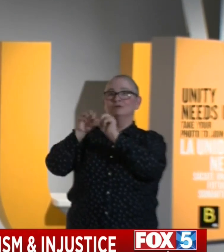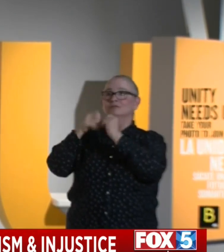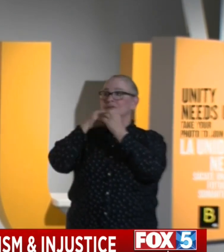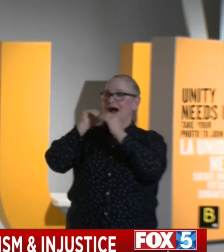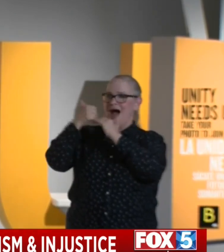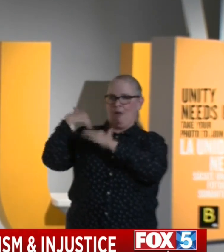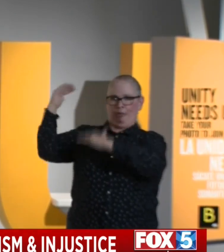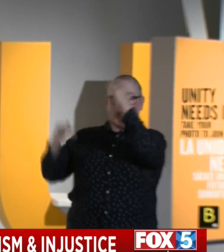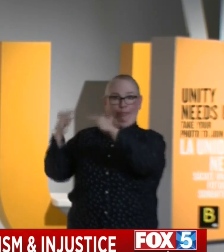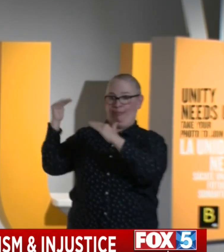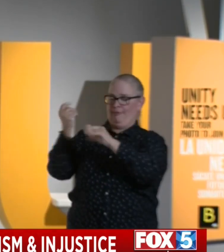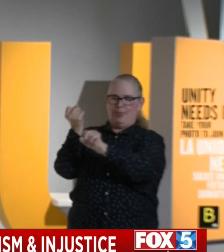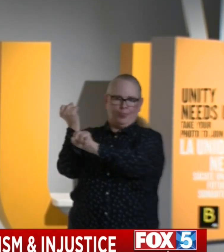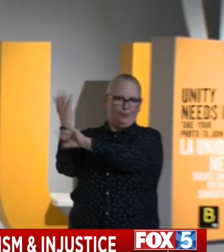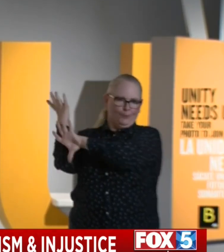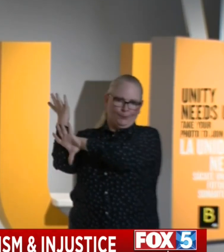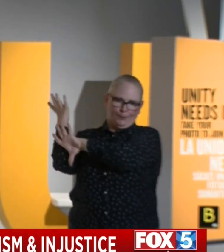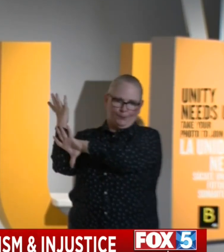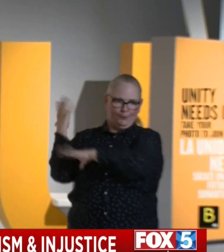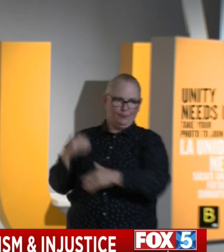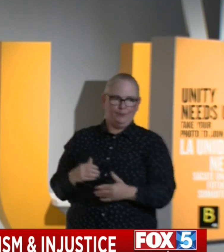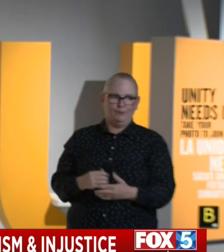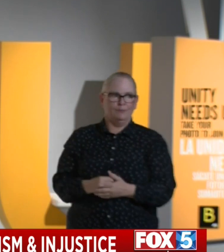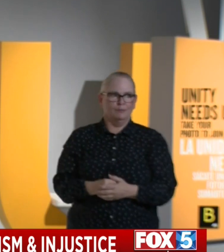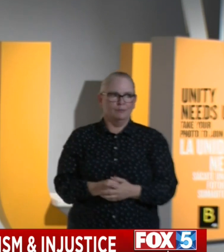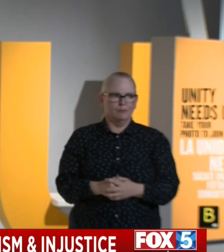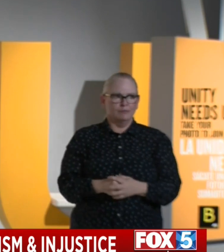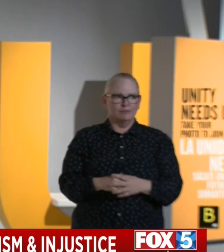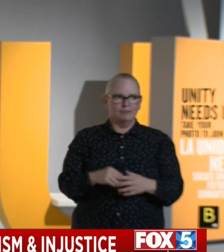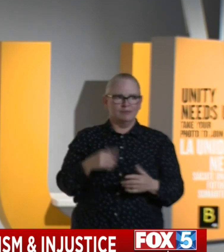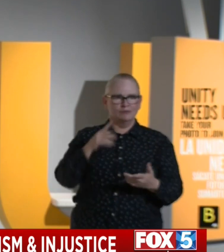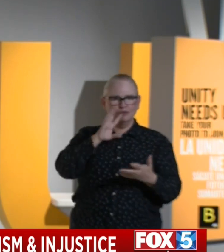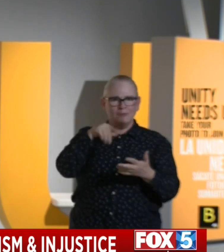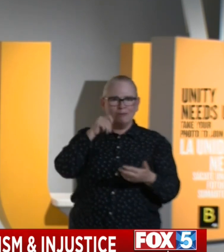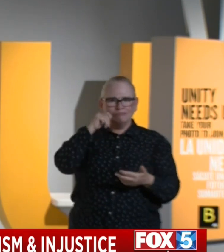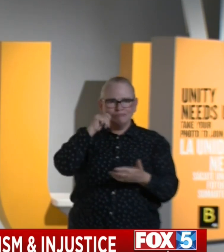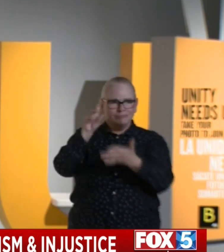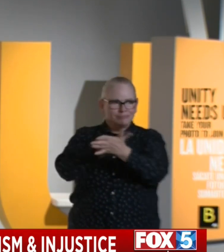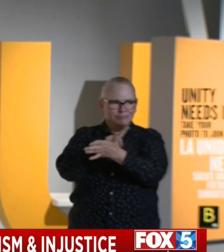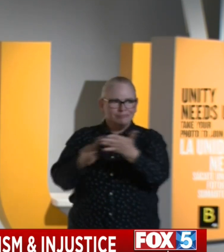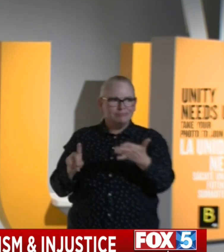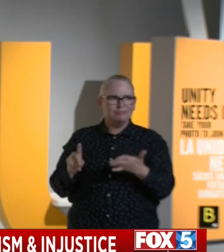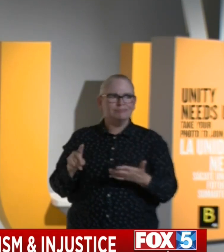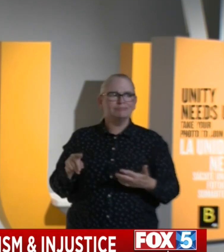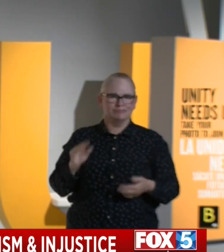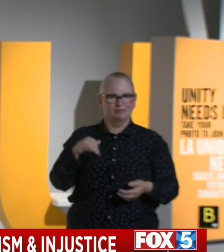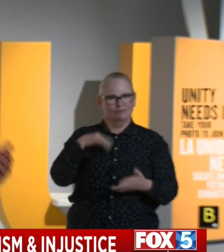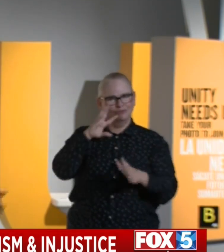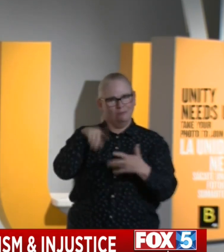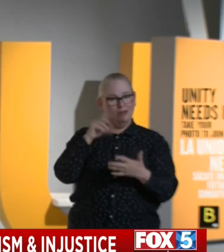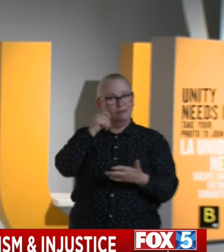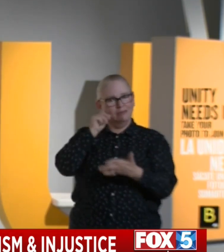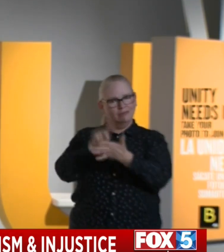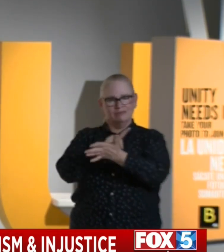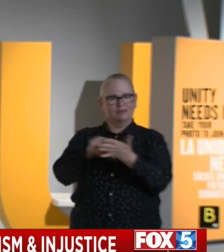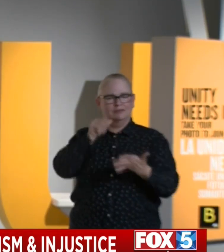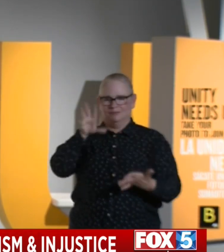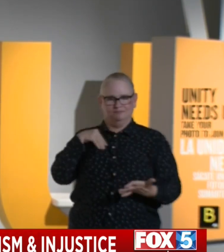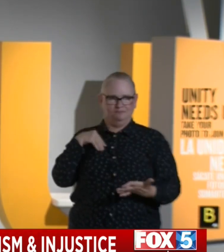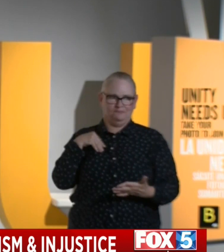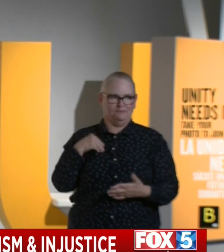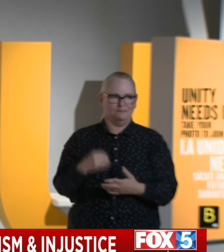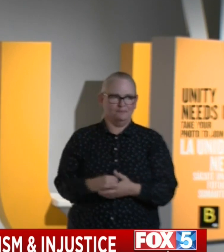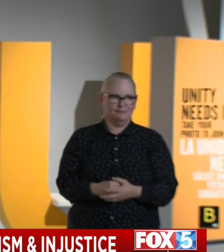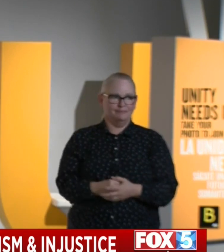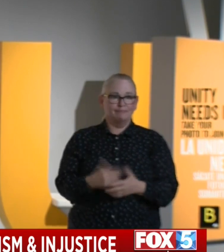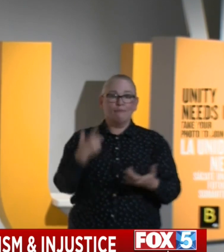institutional racism, that's what we're talking about. And we become most numb to it, blind to it.